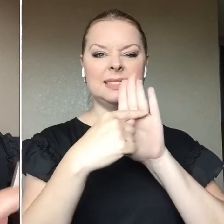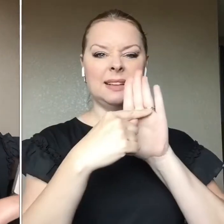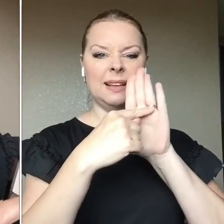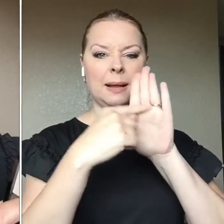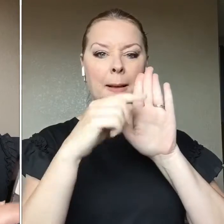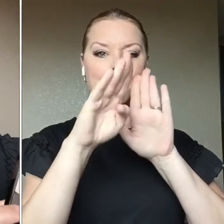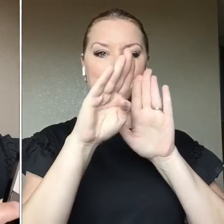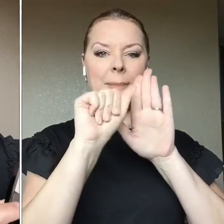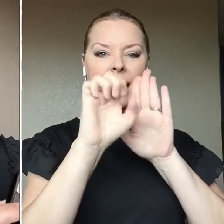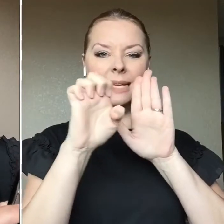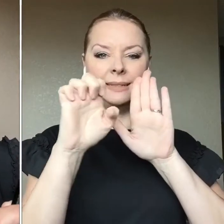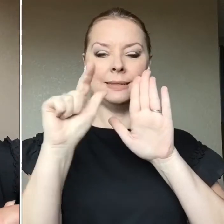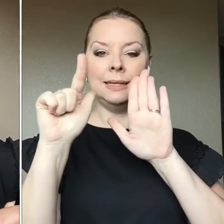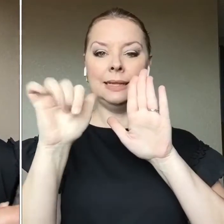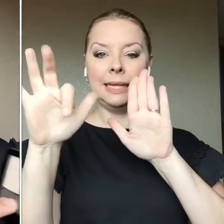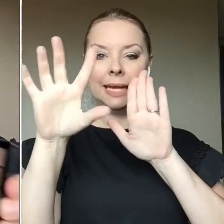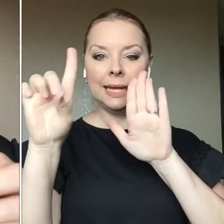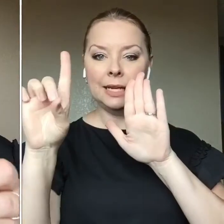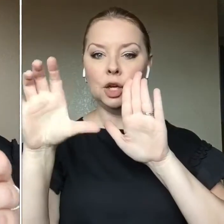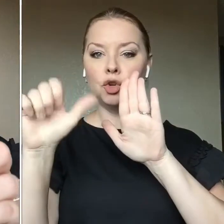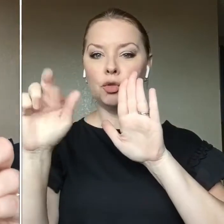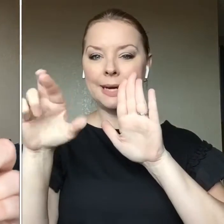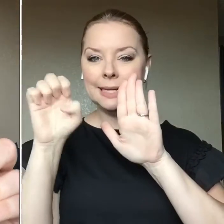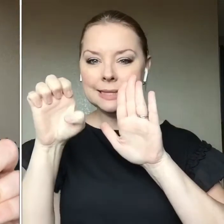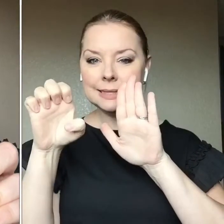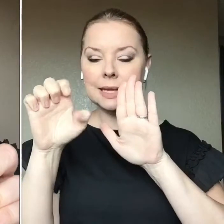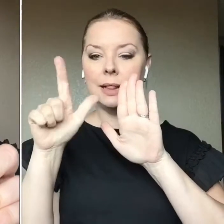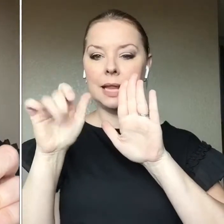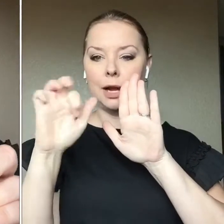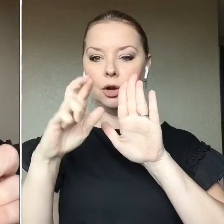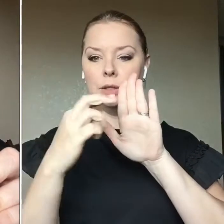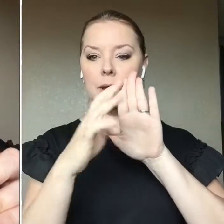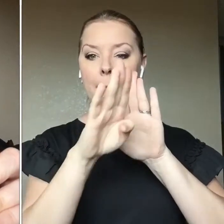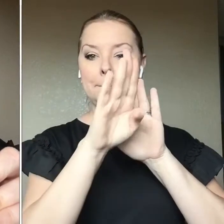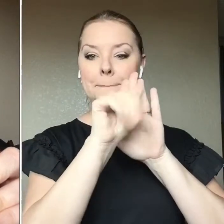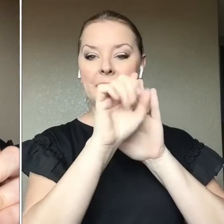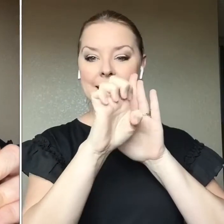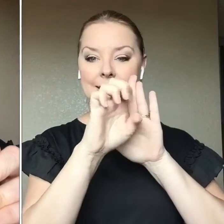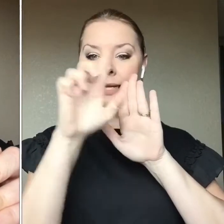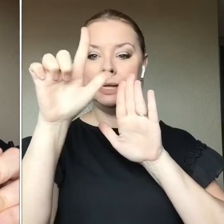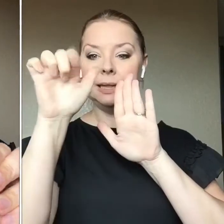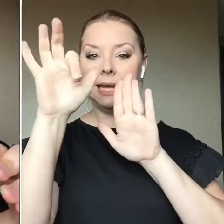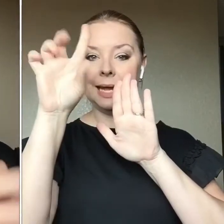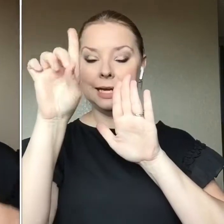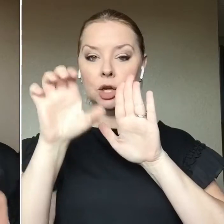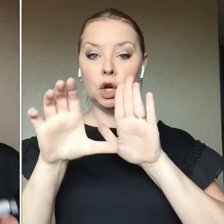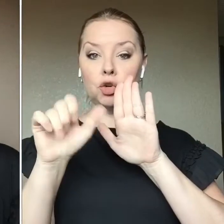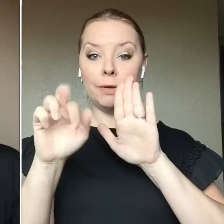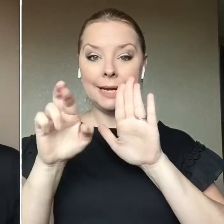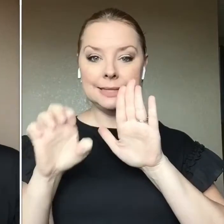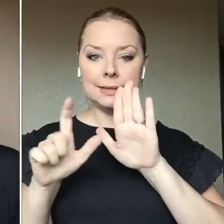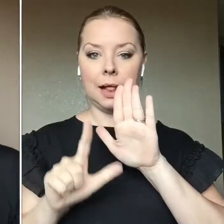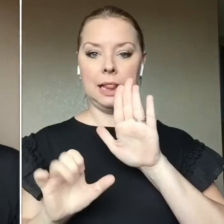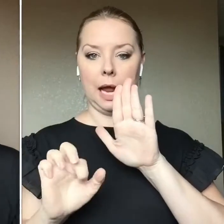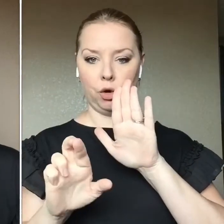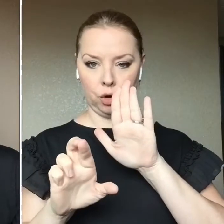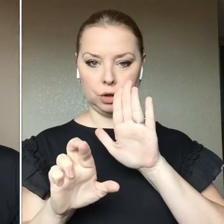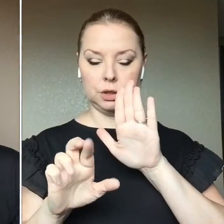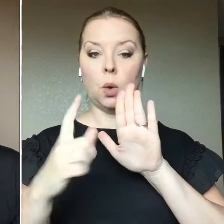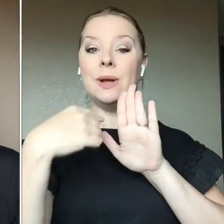crease and liner. So let's do that again, base lid crease and liner. So it tells you, um, it